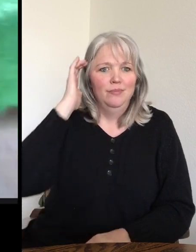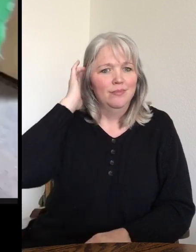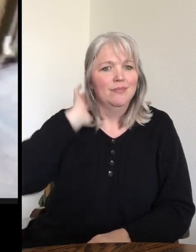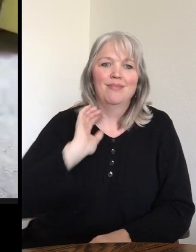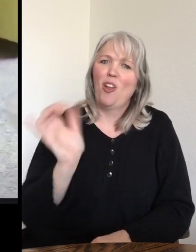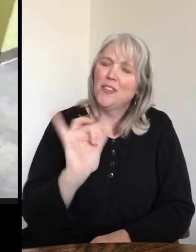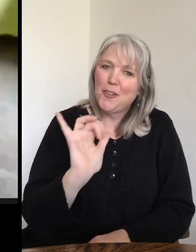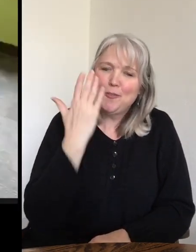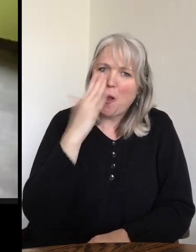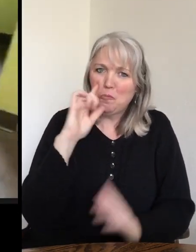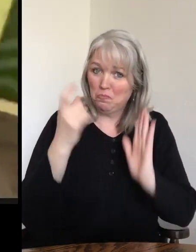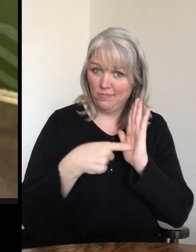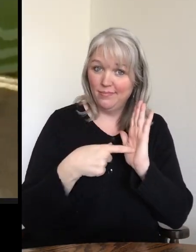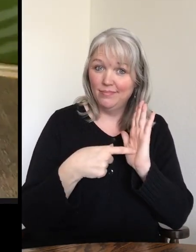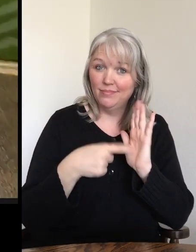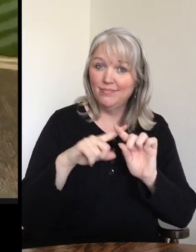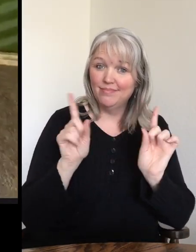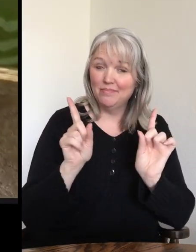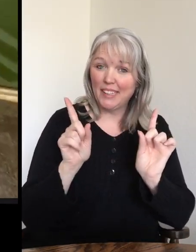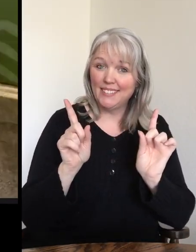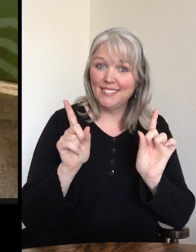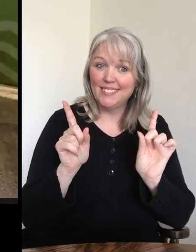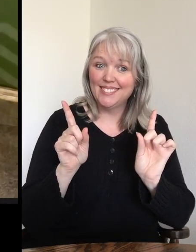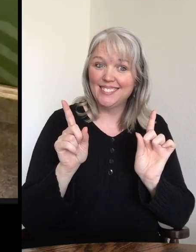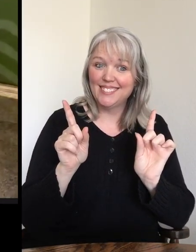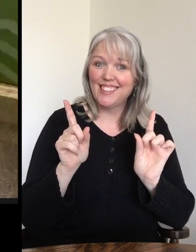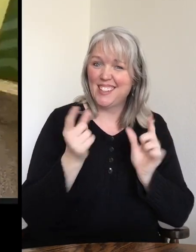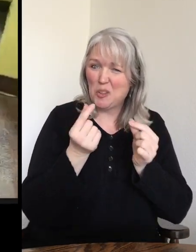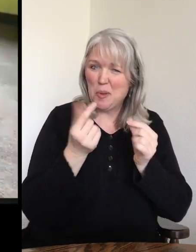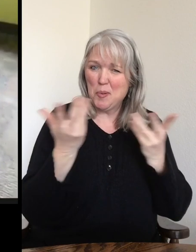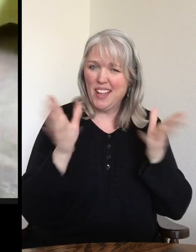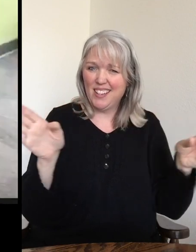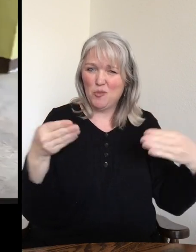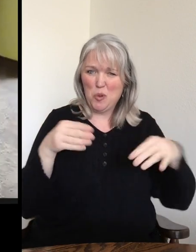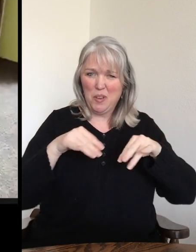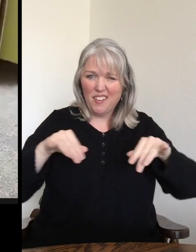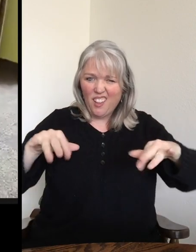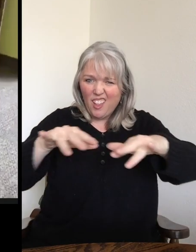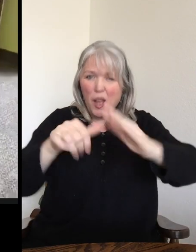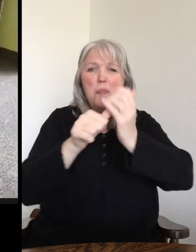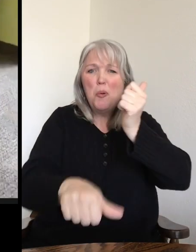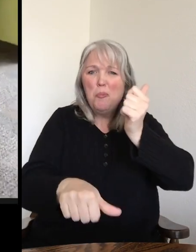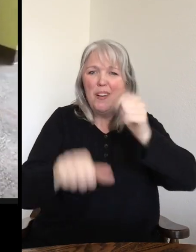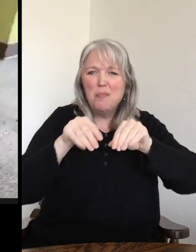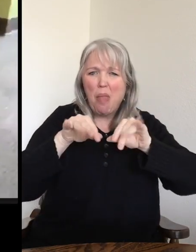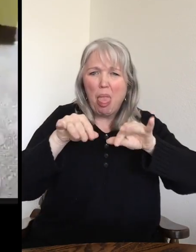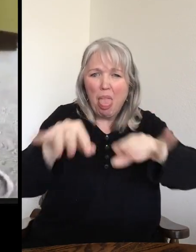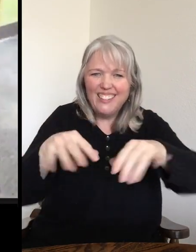And also, I don't know if you've noticed, but there's a little bit of a dispersal of some poop around the